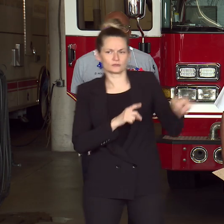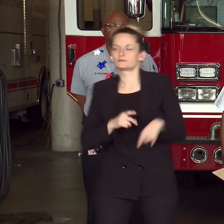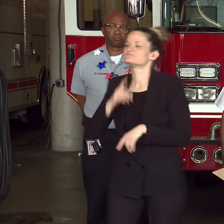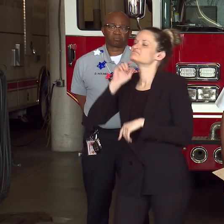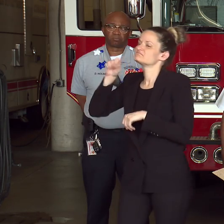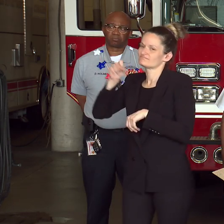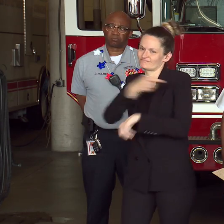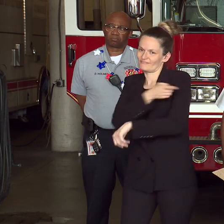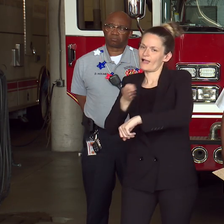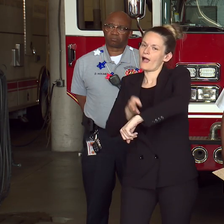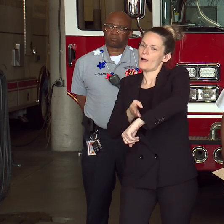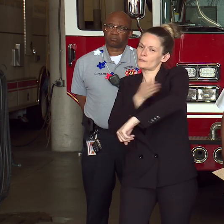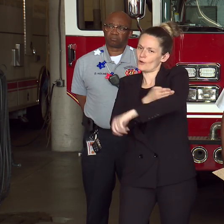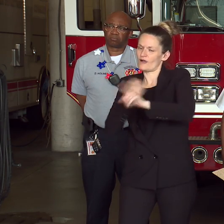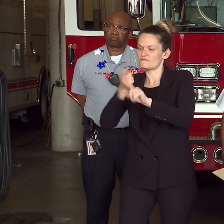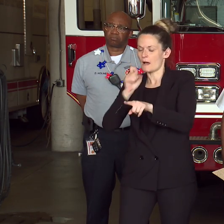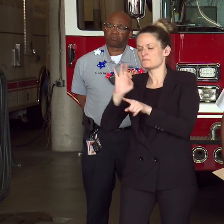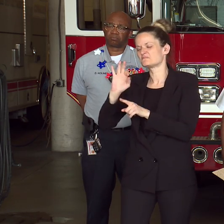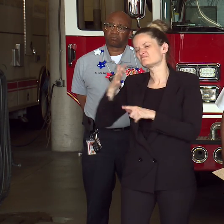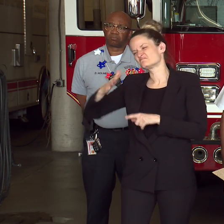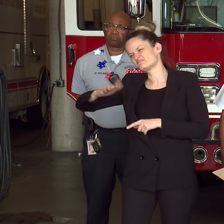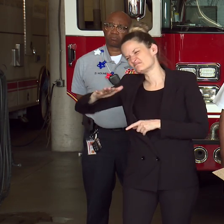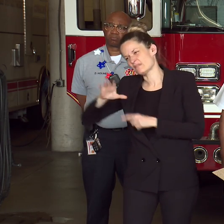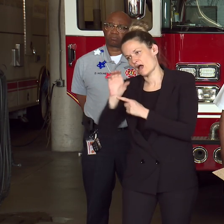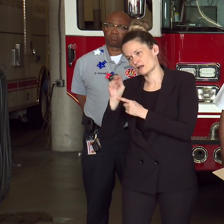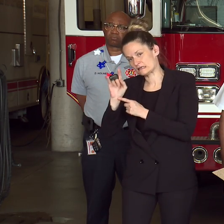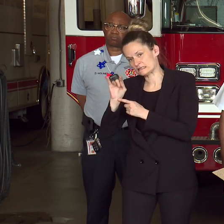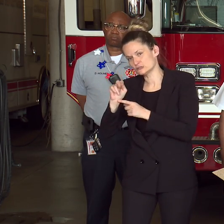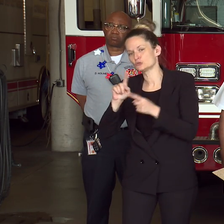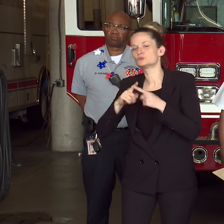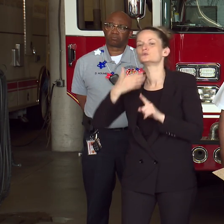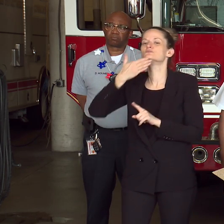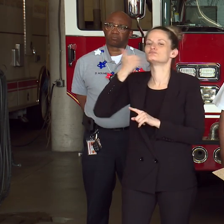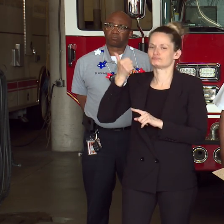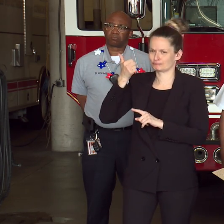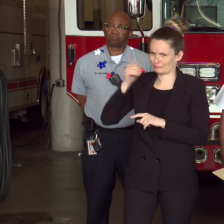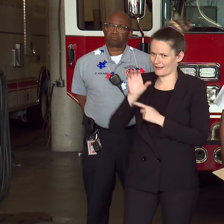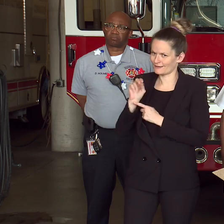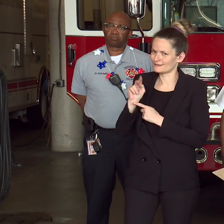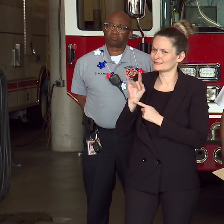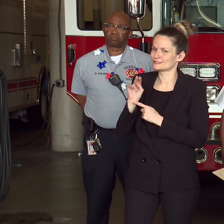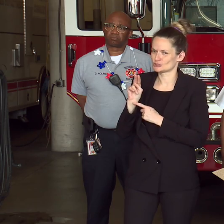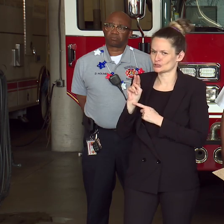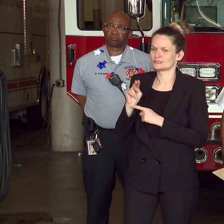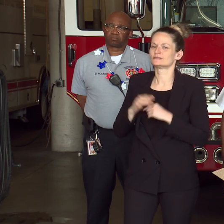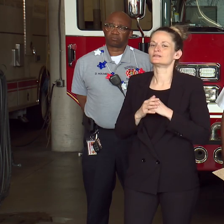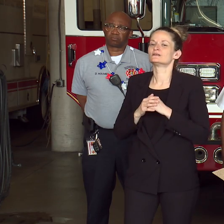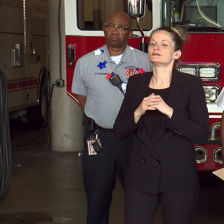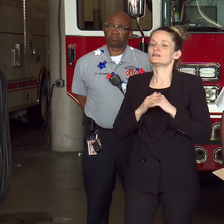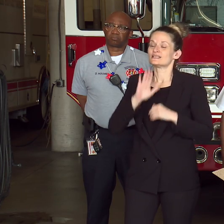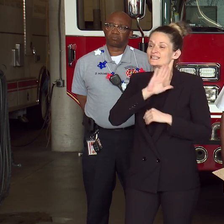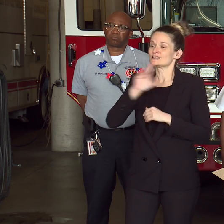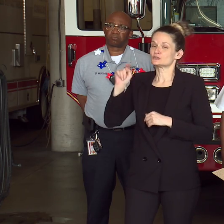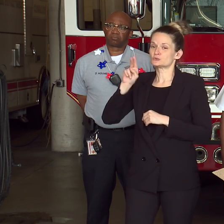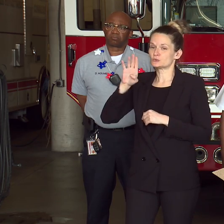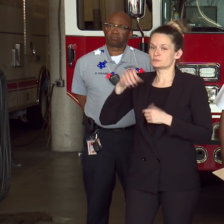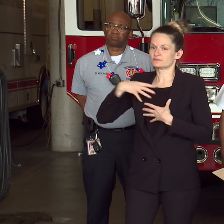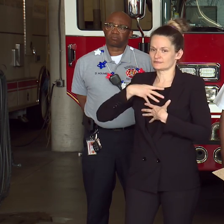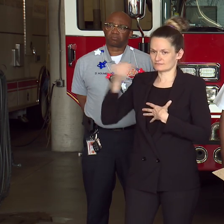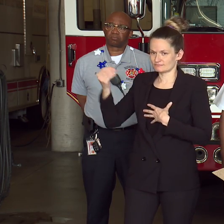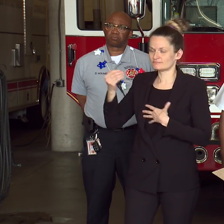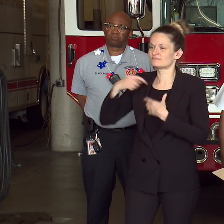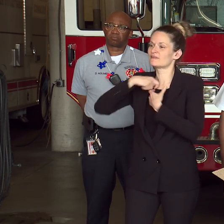day to fair condition. Dr. Scalia called me personally to advise that his tube was removed. He was speaking and alert